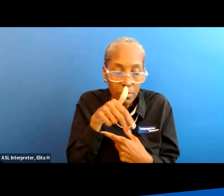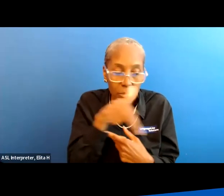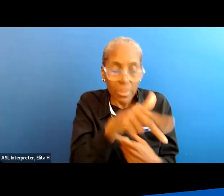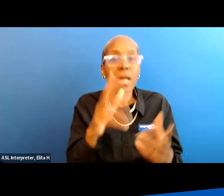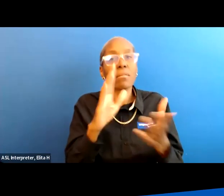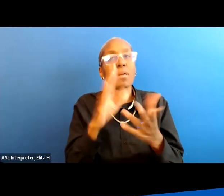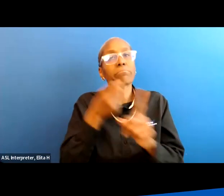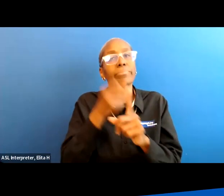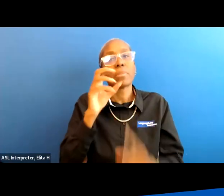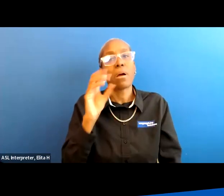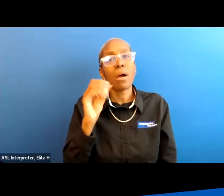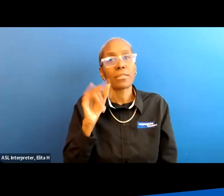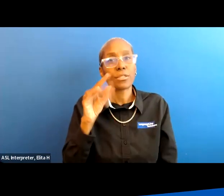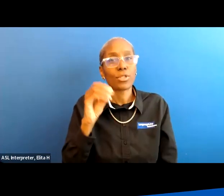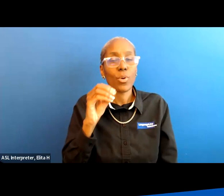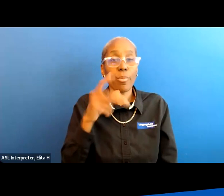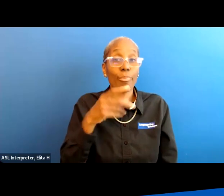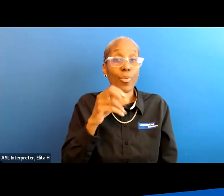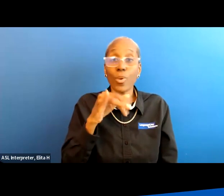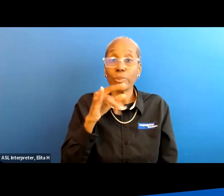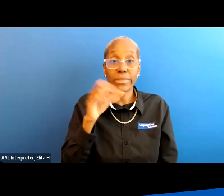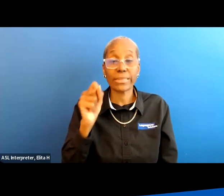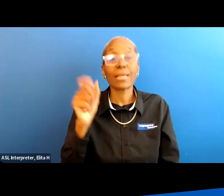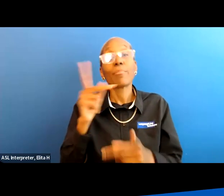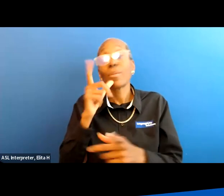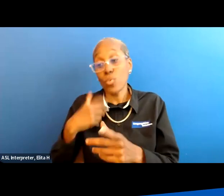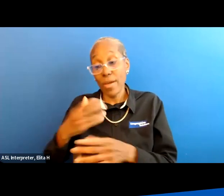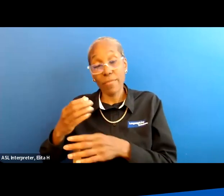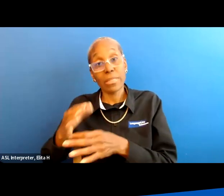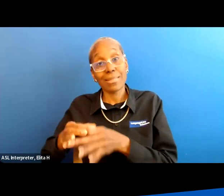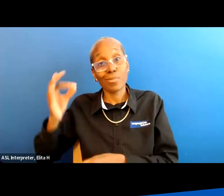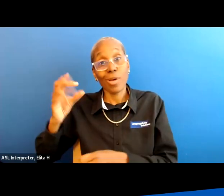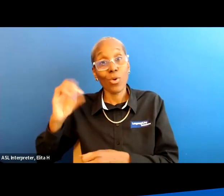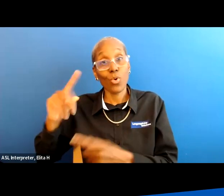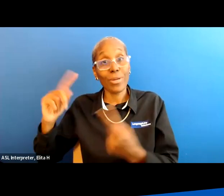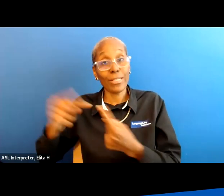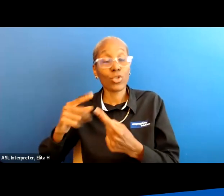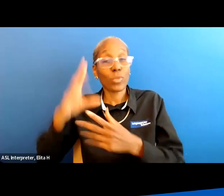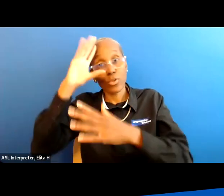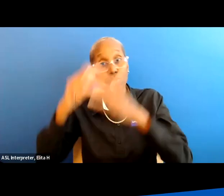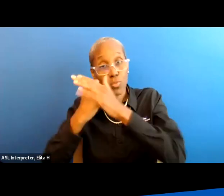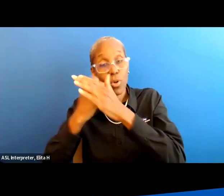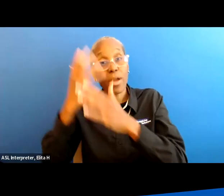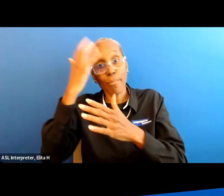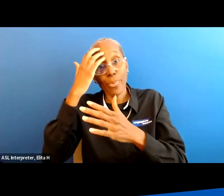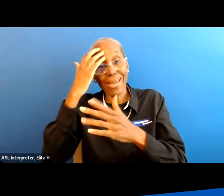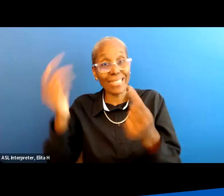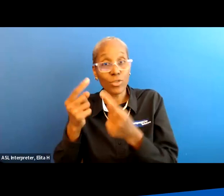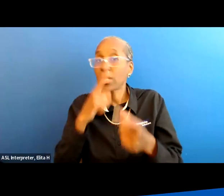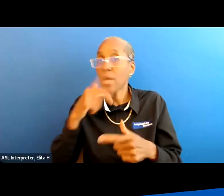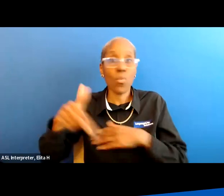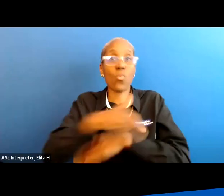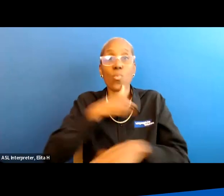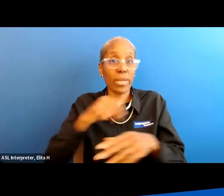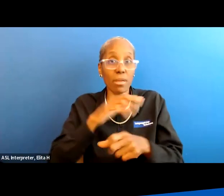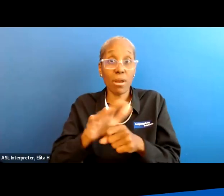osteoporosis but people who have uh spinal cord injury brain injury stroke if they're not walking they're not walking